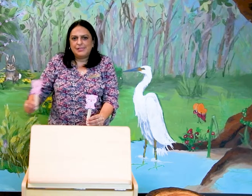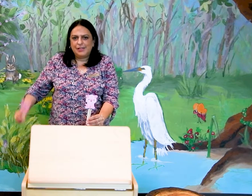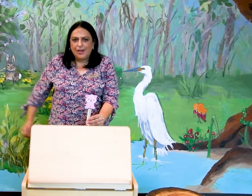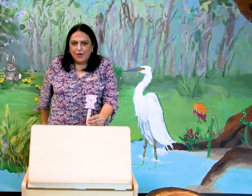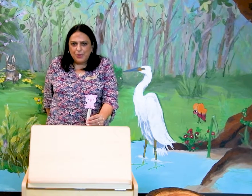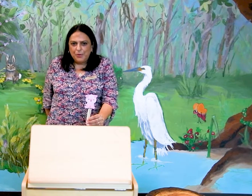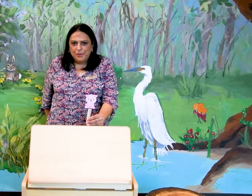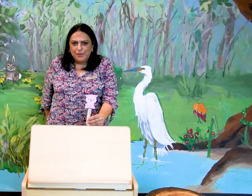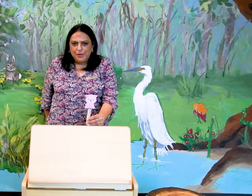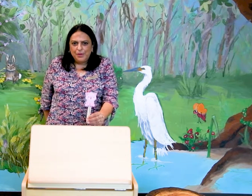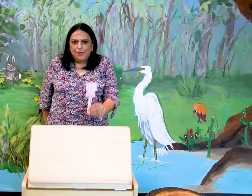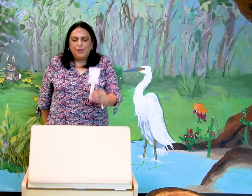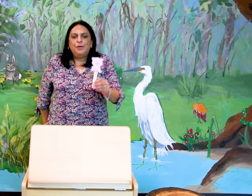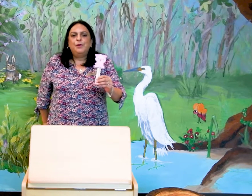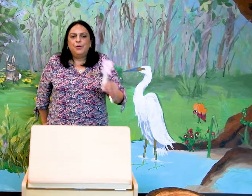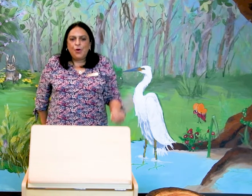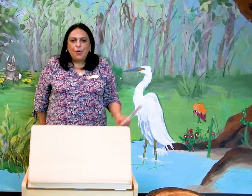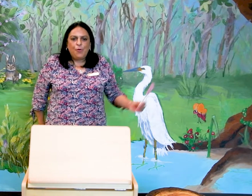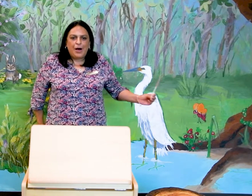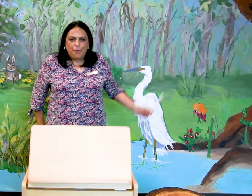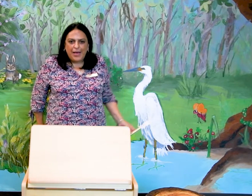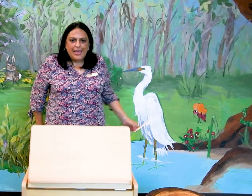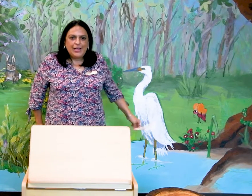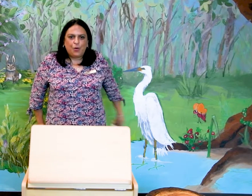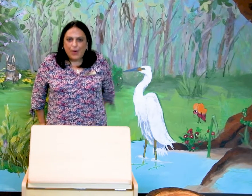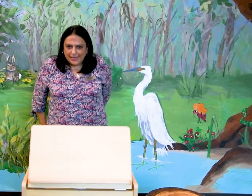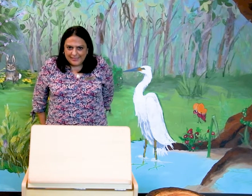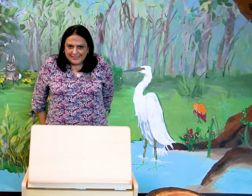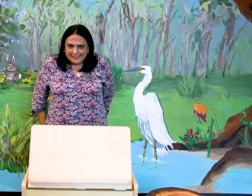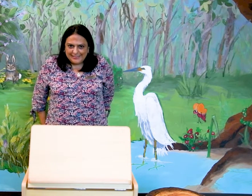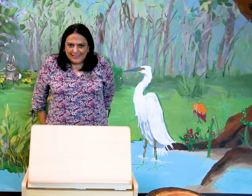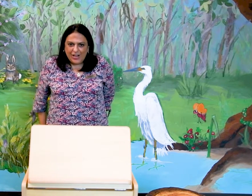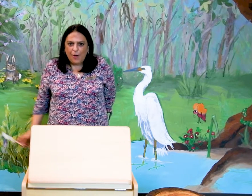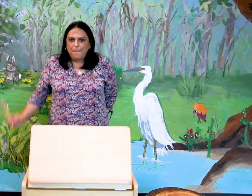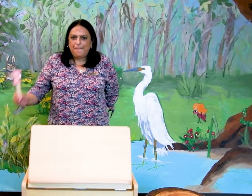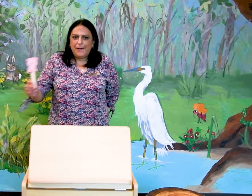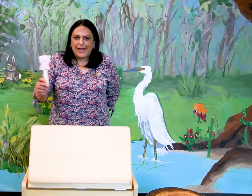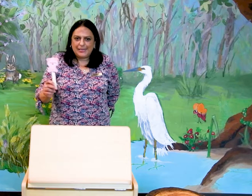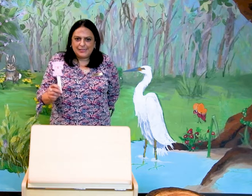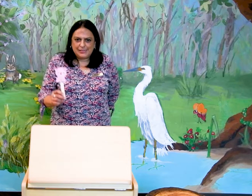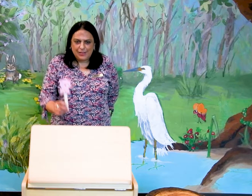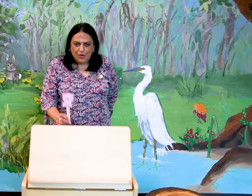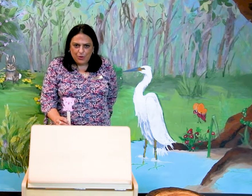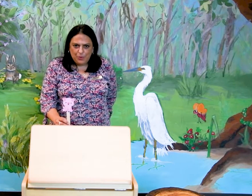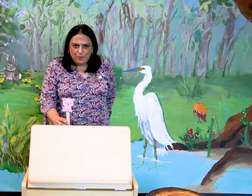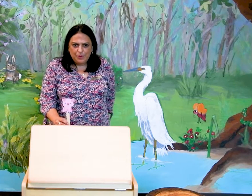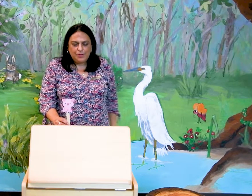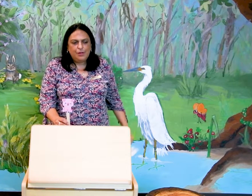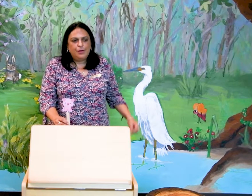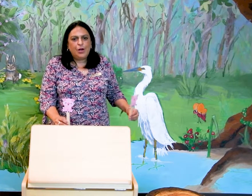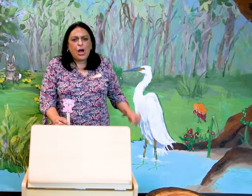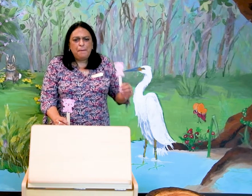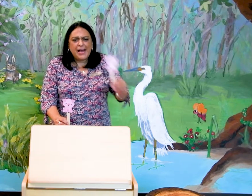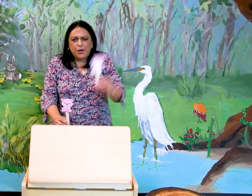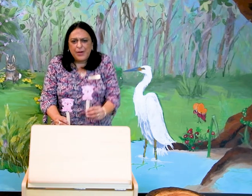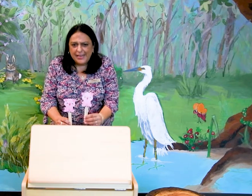slow. Go away, quick. Come Come back, slow. Come back, quick.